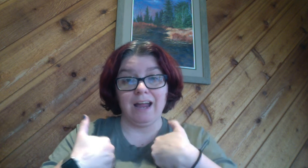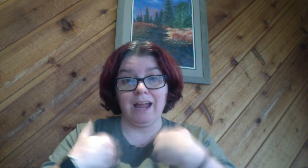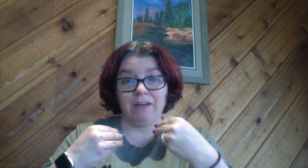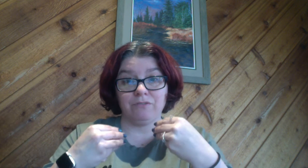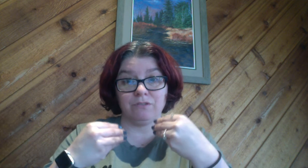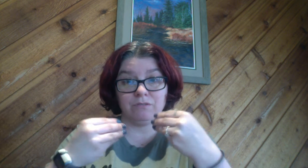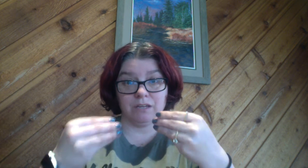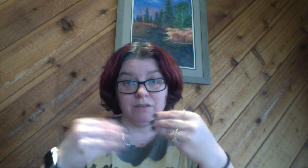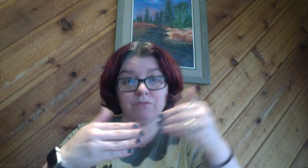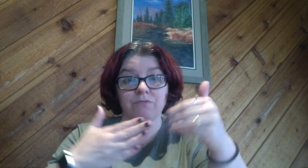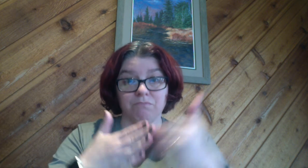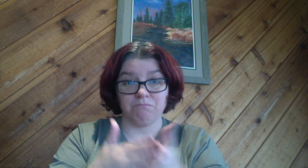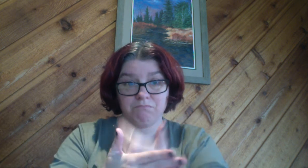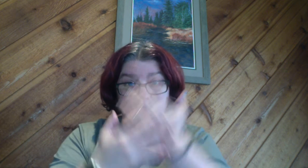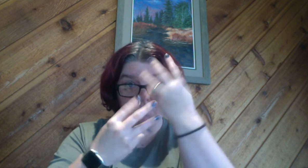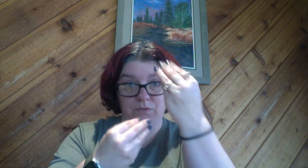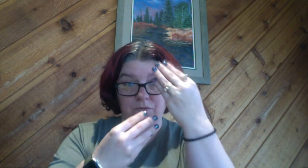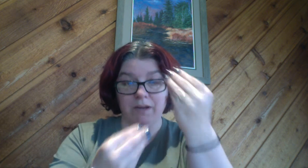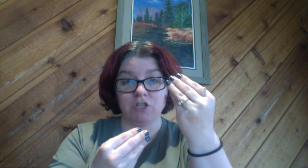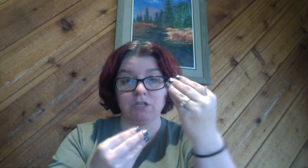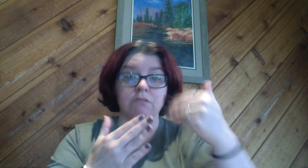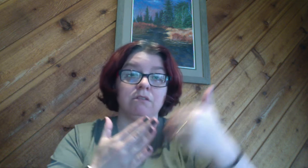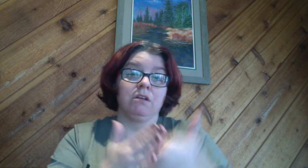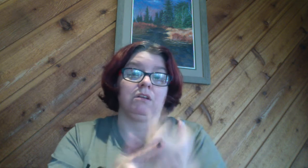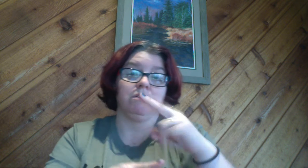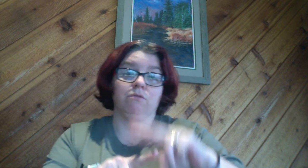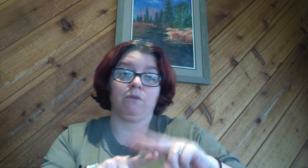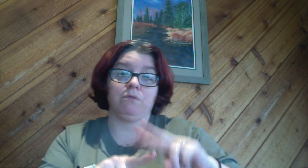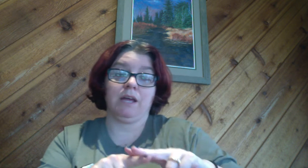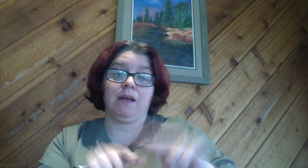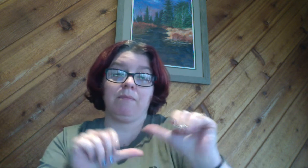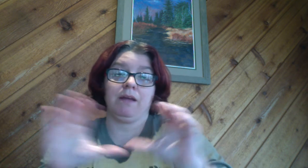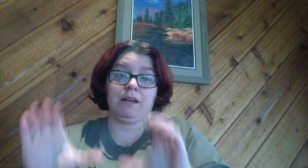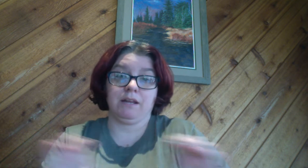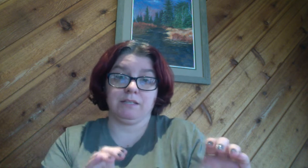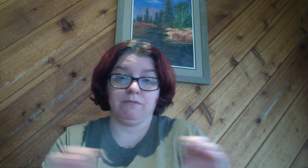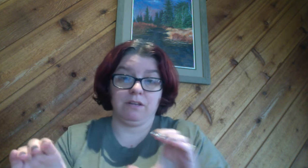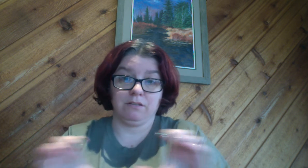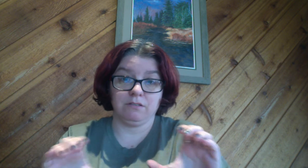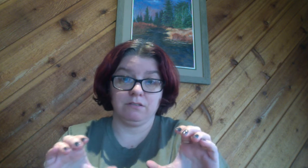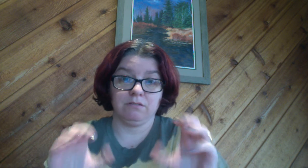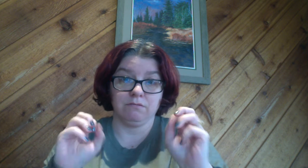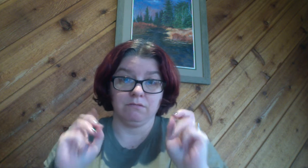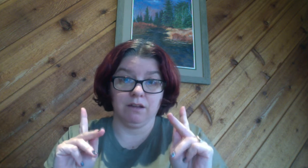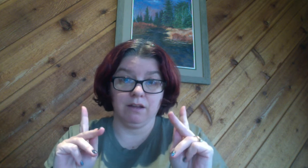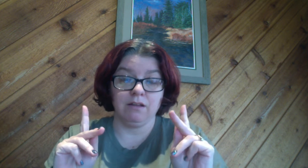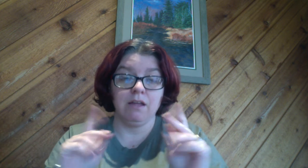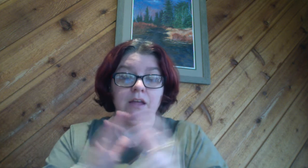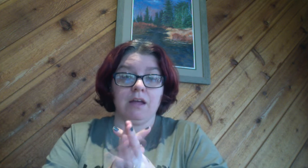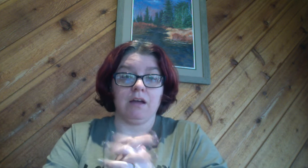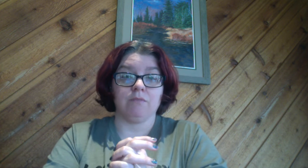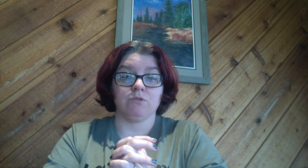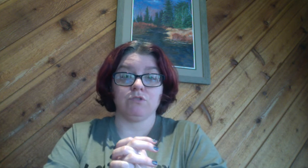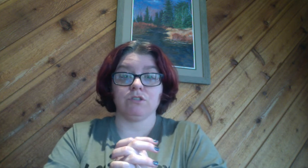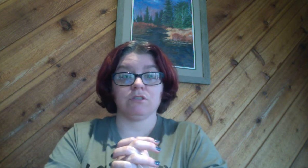have to give new information new vocab and activities okay um so just